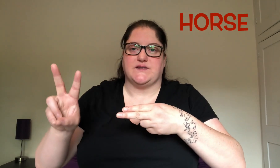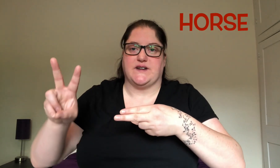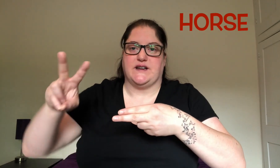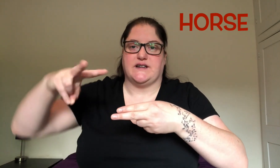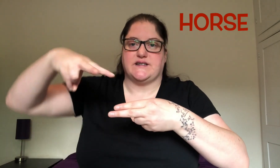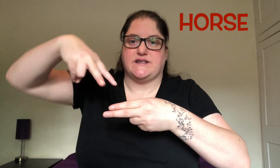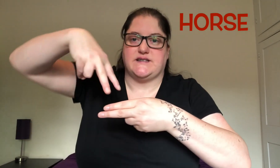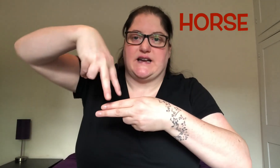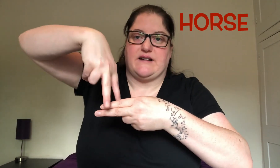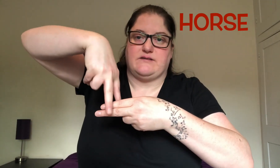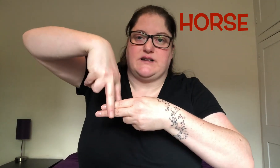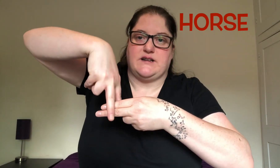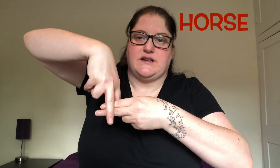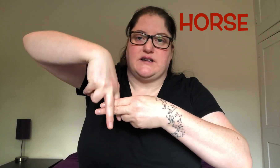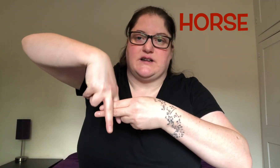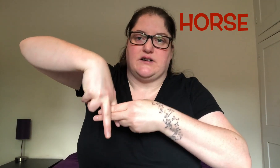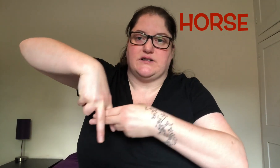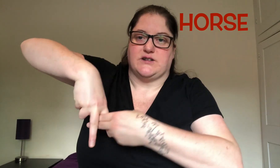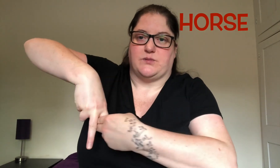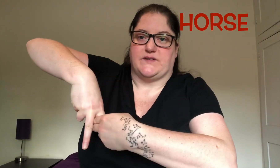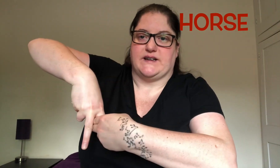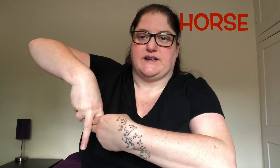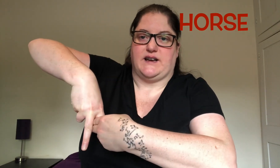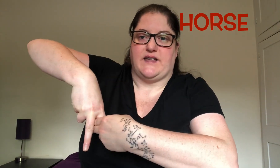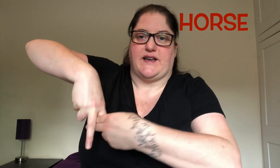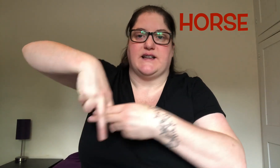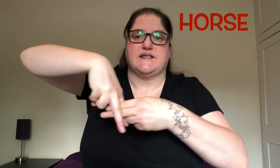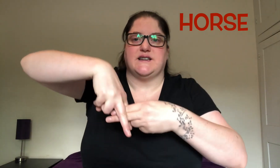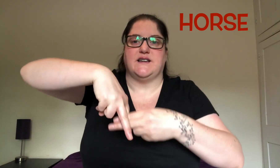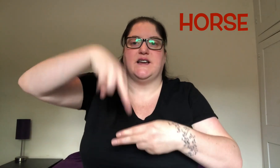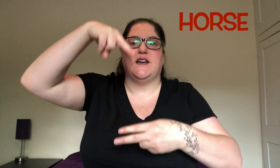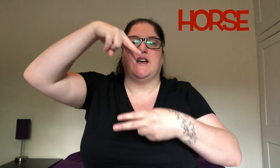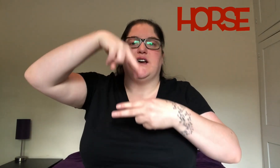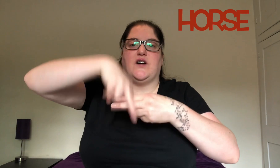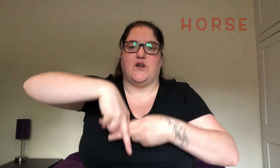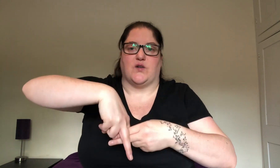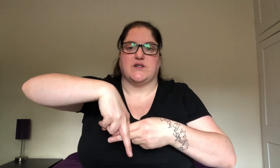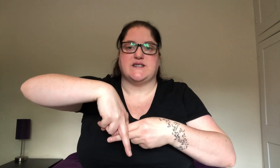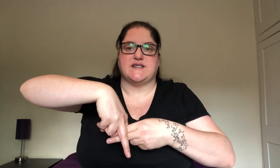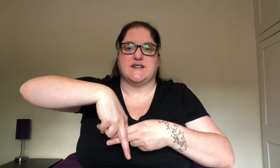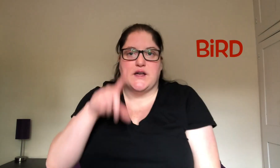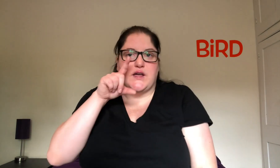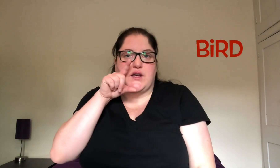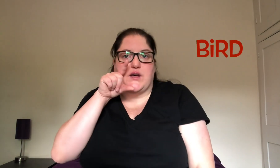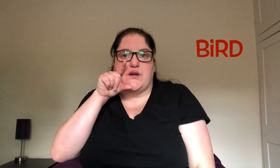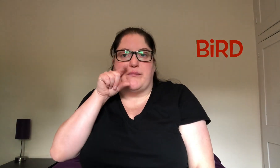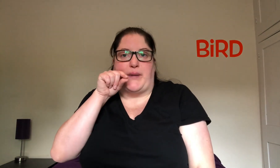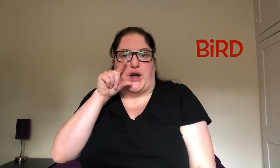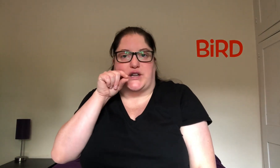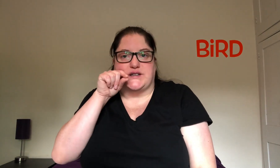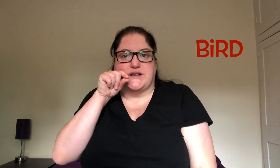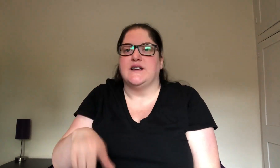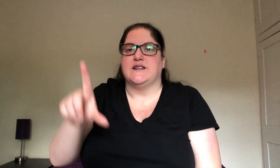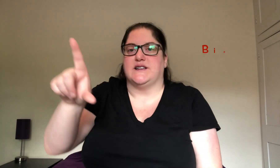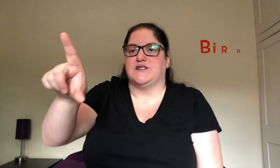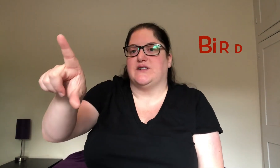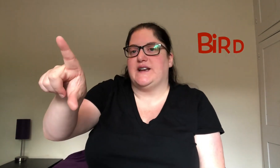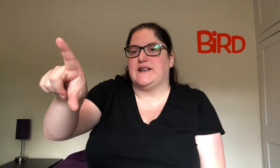fingers down on top of it like that. Horse. Bird. So that's your index